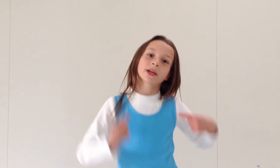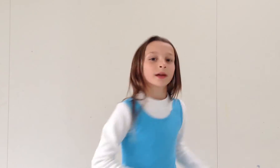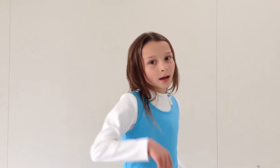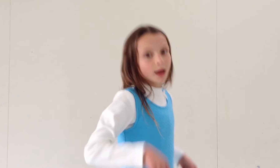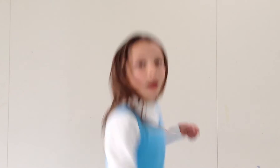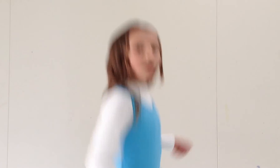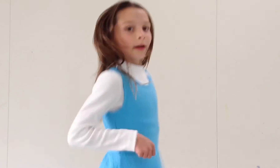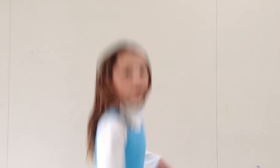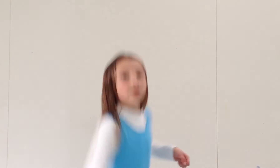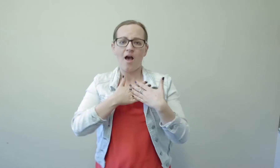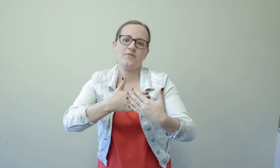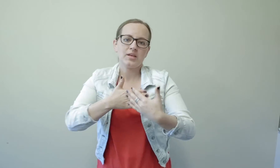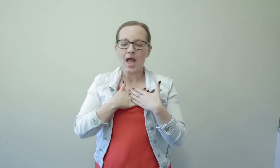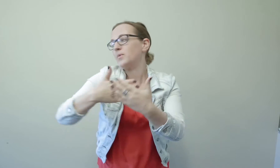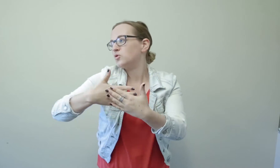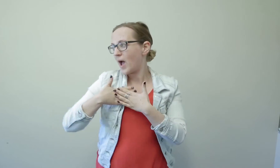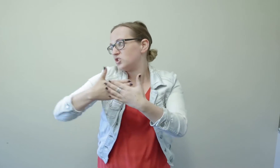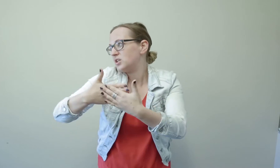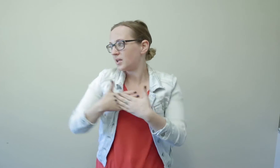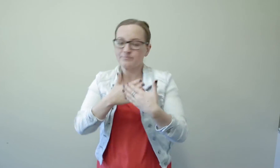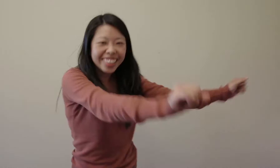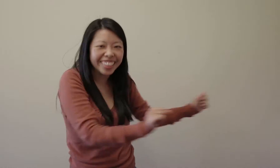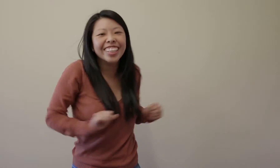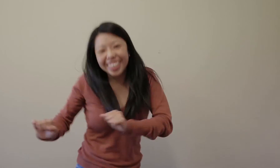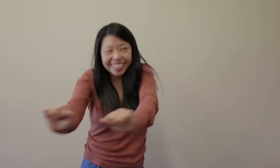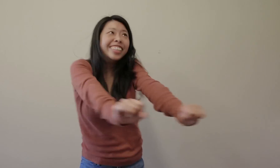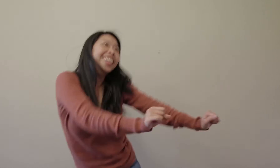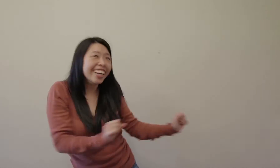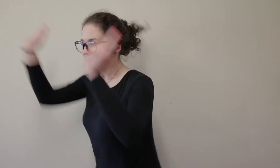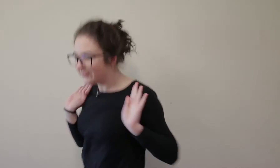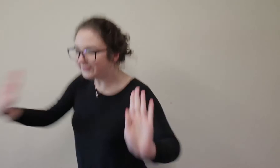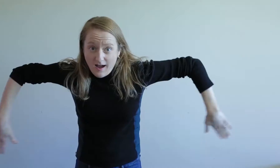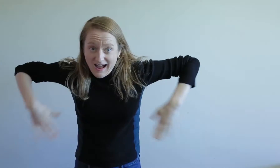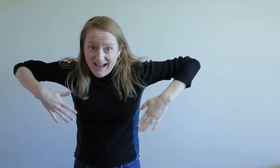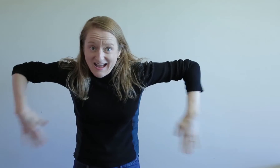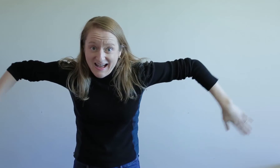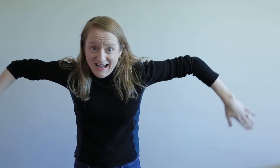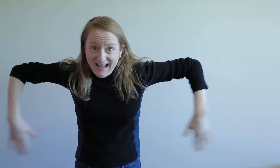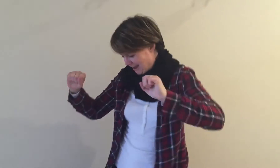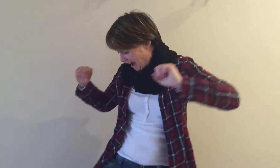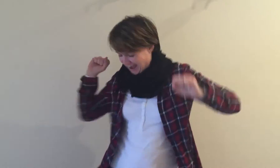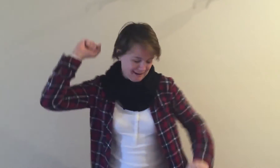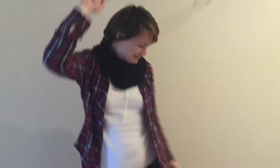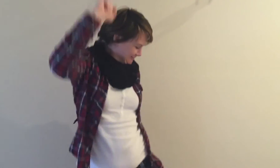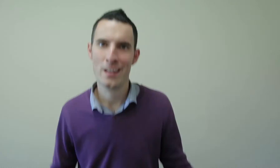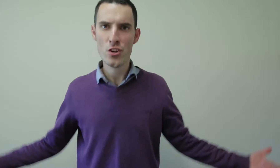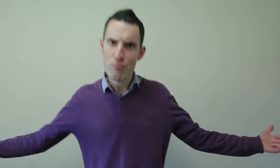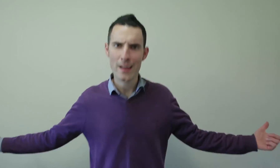you wrecked me Love came crashing in Never gonna be the same again Yeah, you came crashing in You